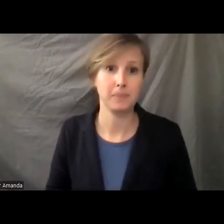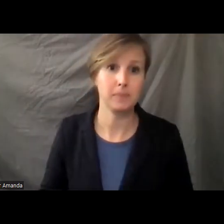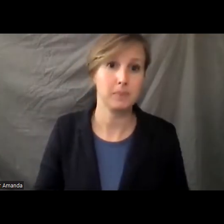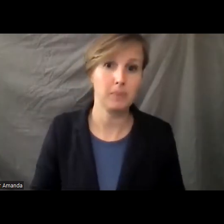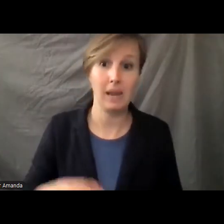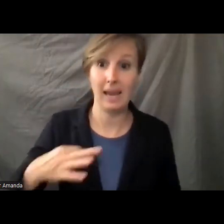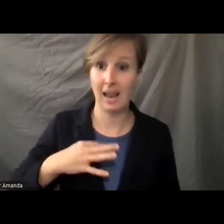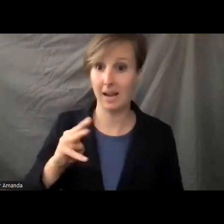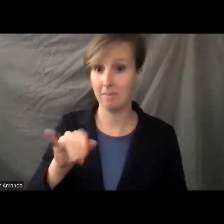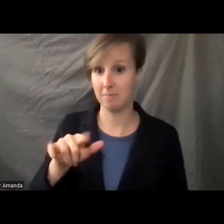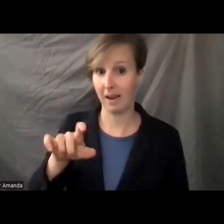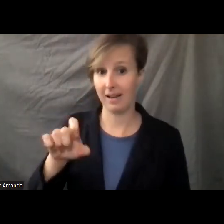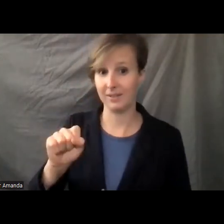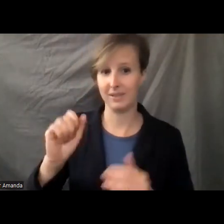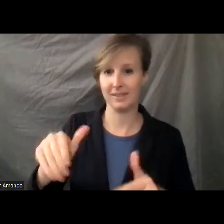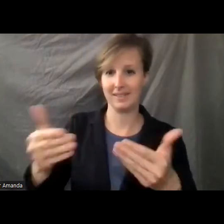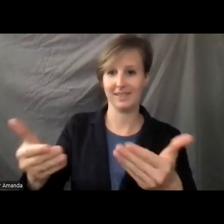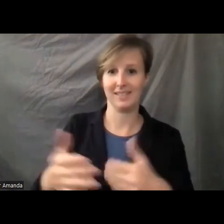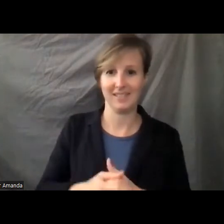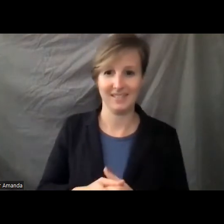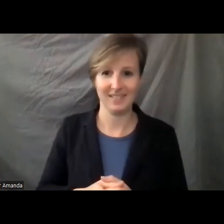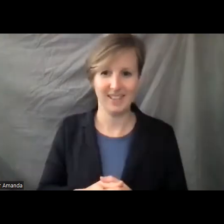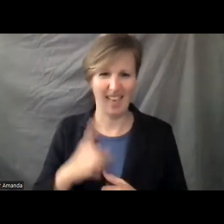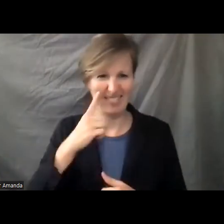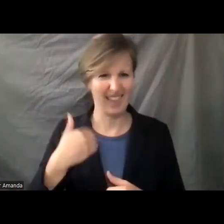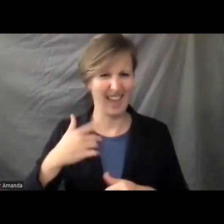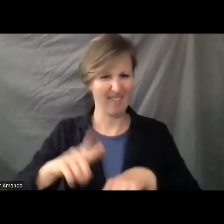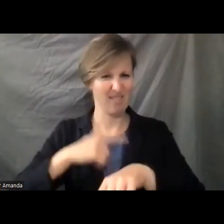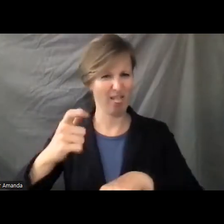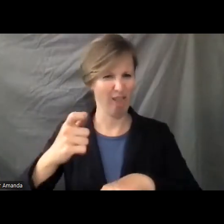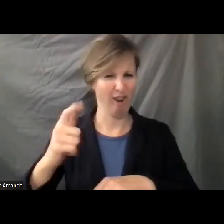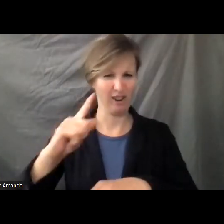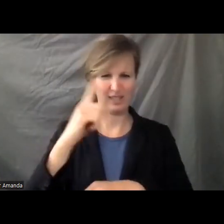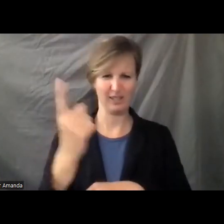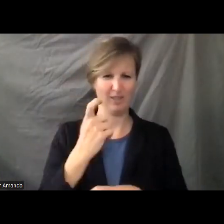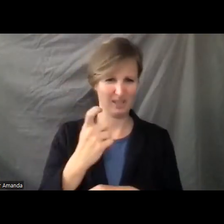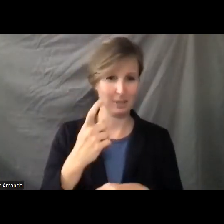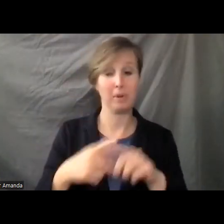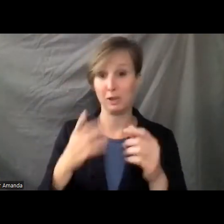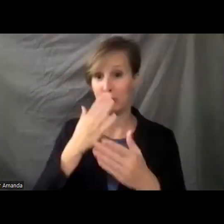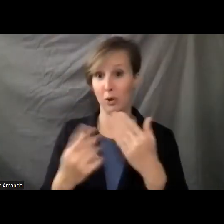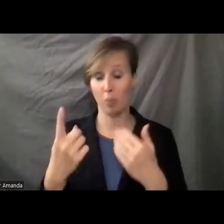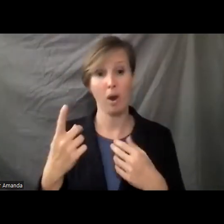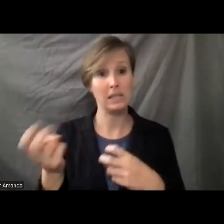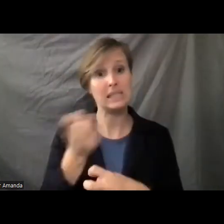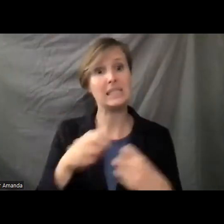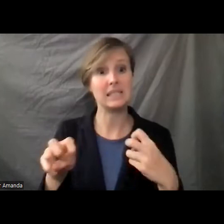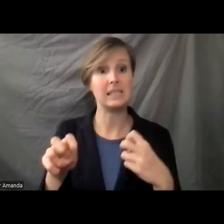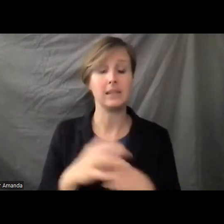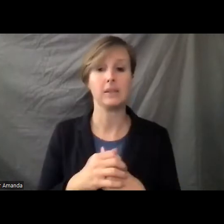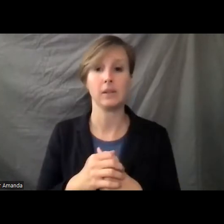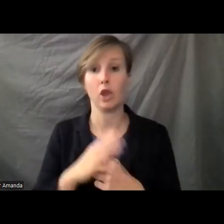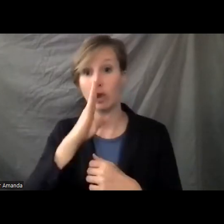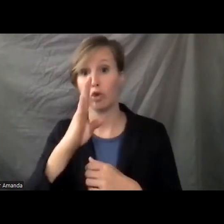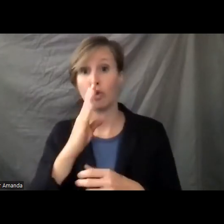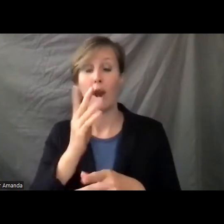Candidate Miles, please take us away. think I got the longest question so far, but it's a good question, and I think a difficult one. The direct